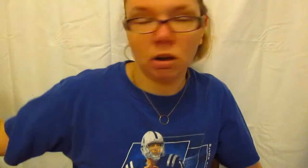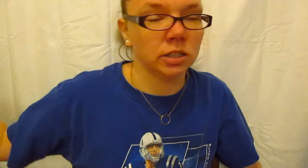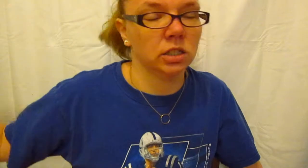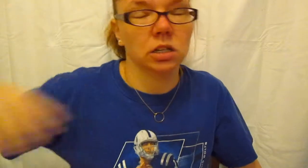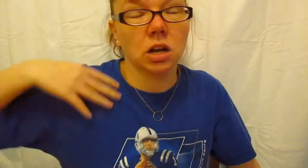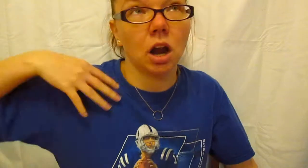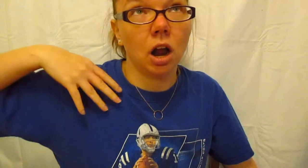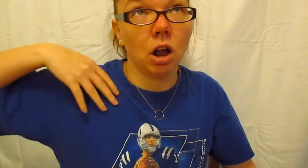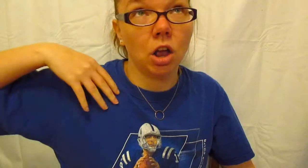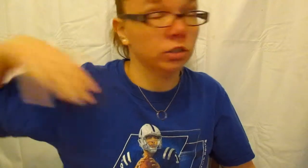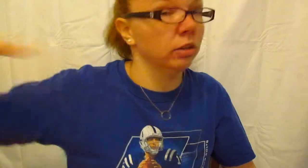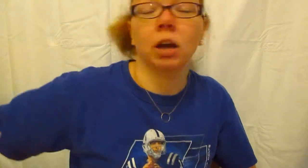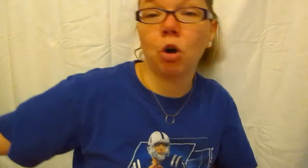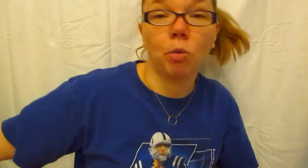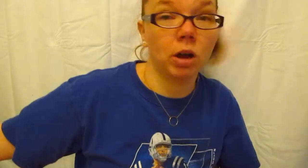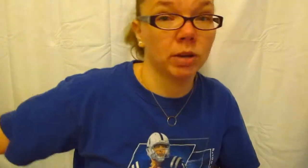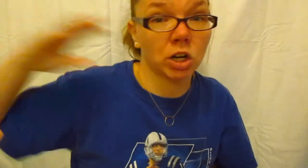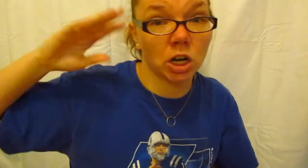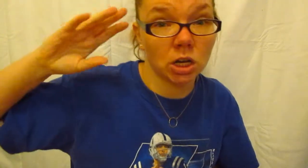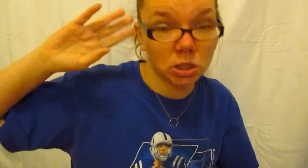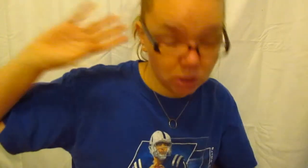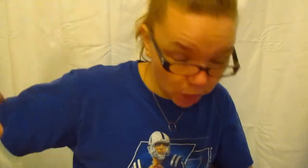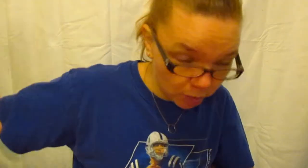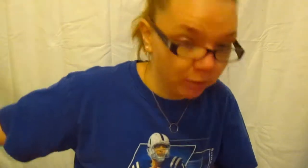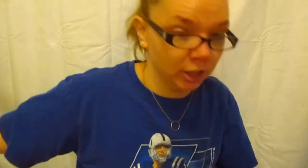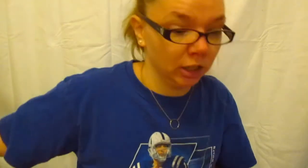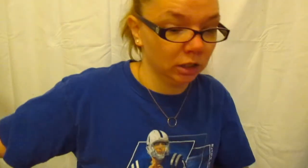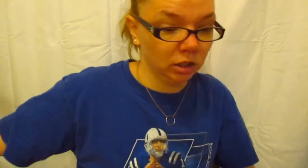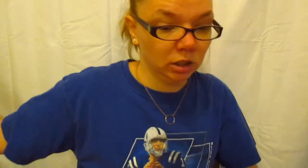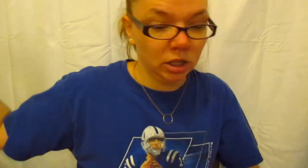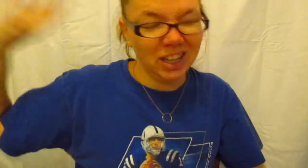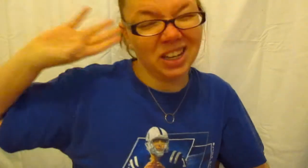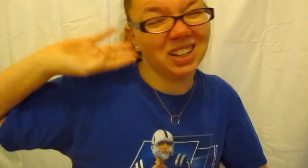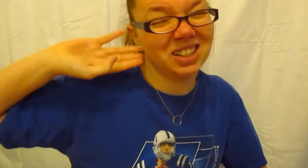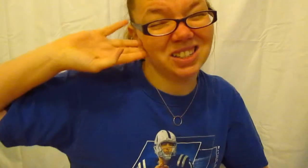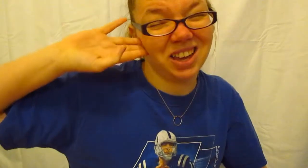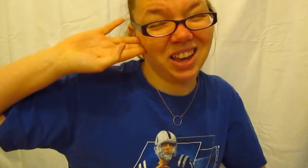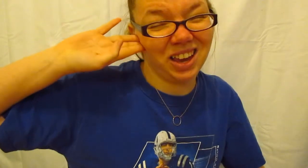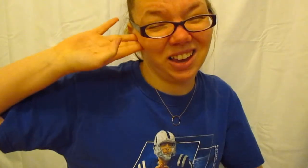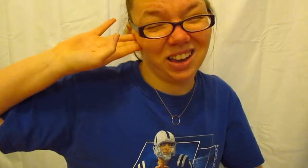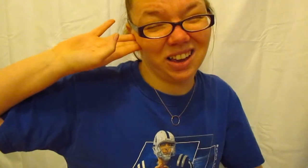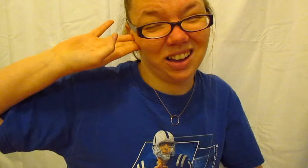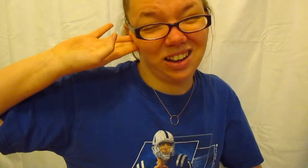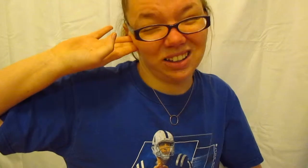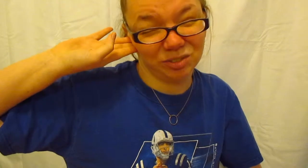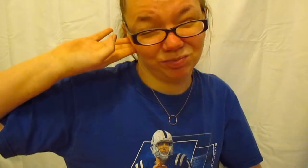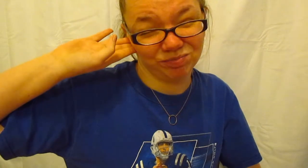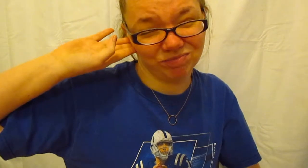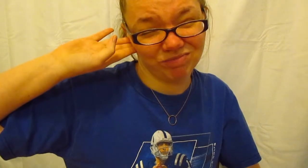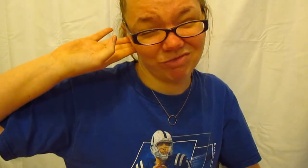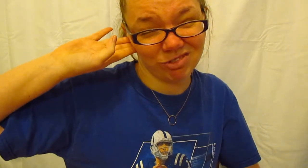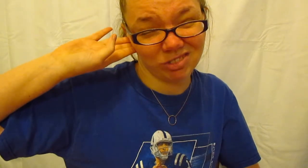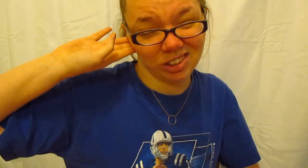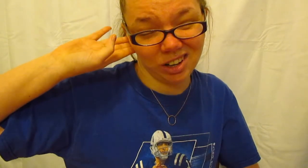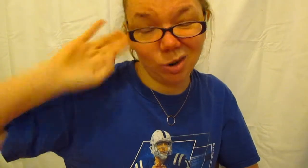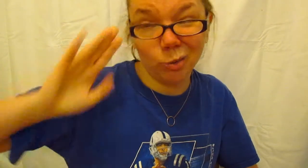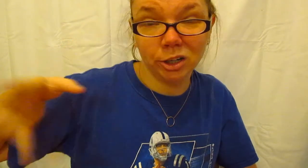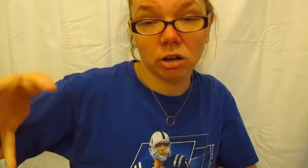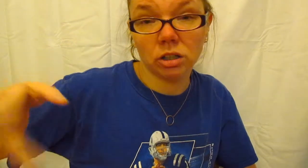constant until they come home. I'm hearing the barking. It is a wiener dog.